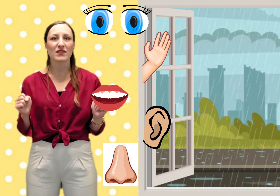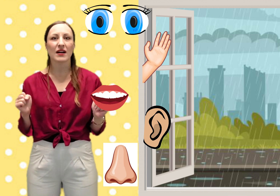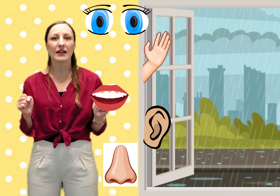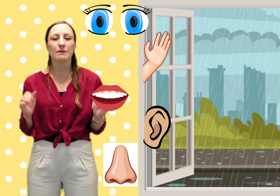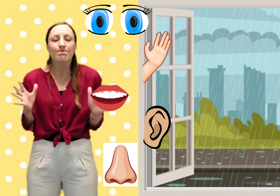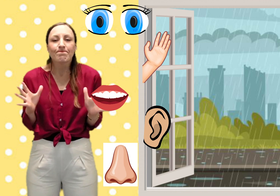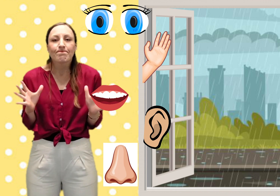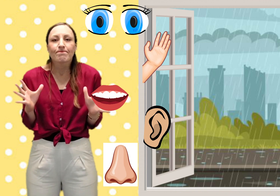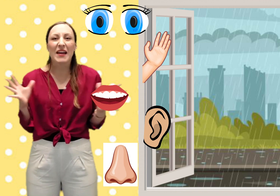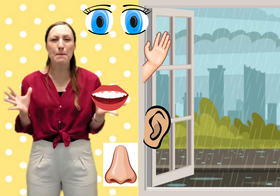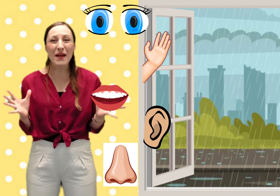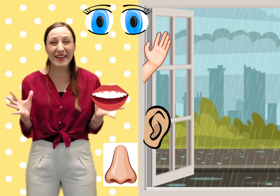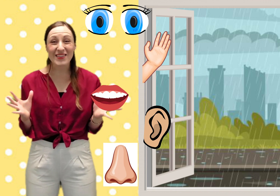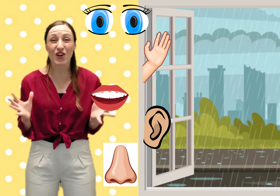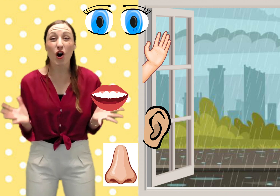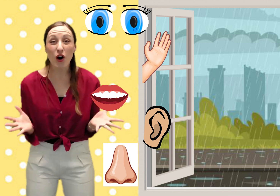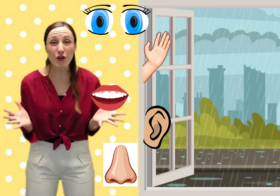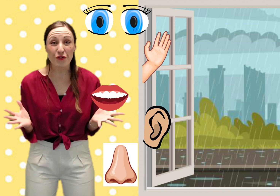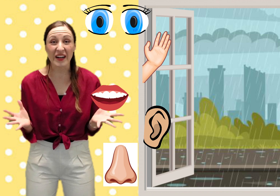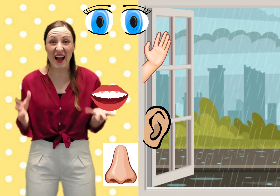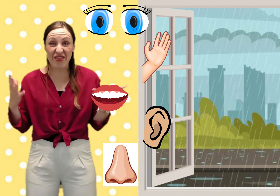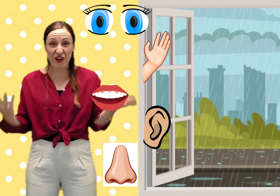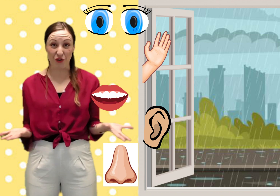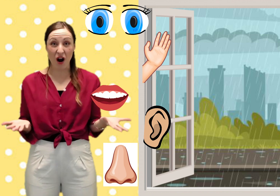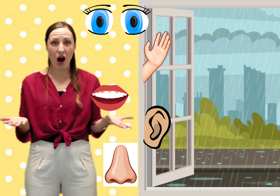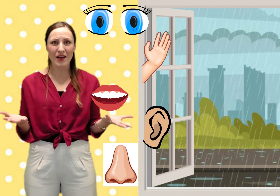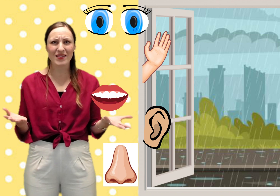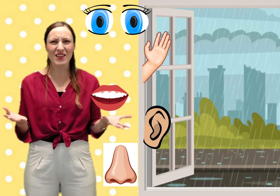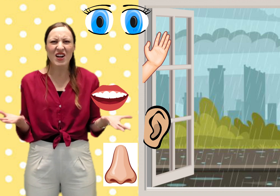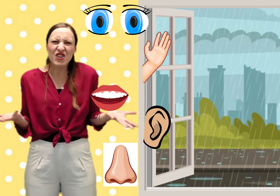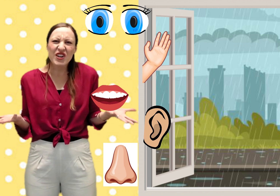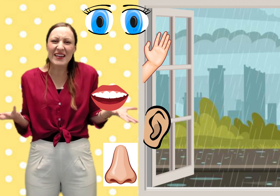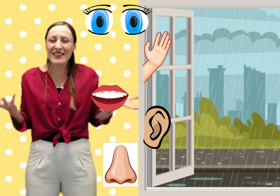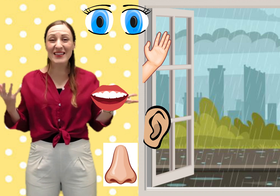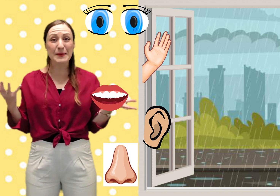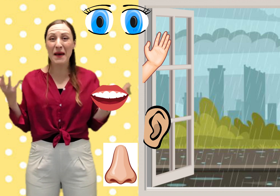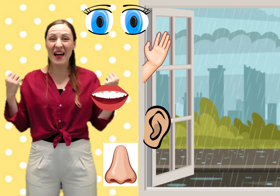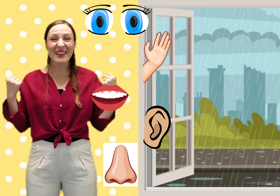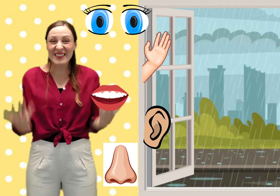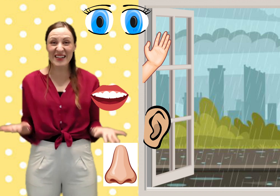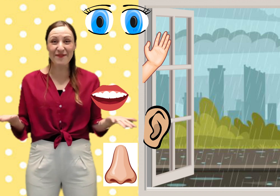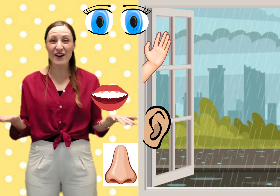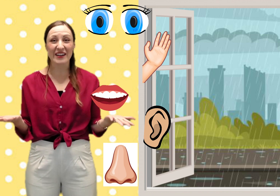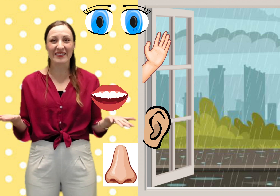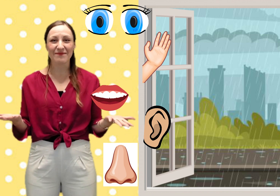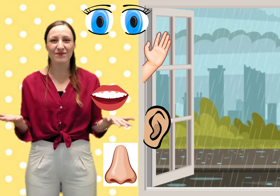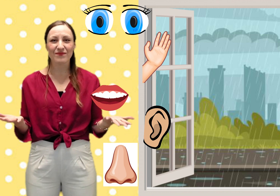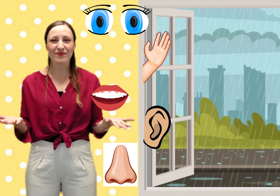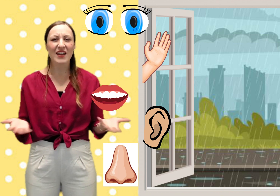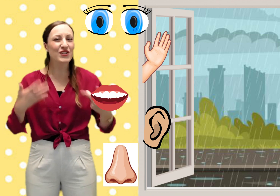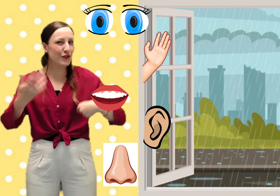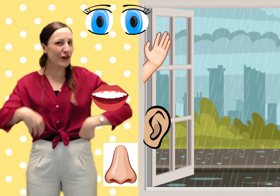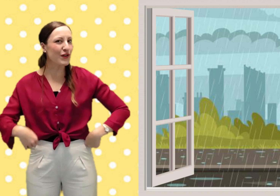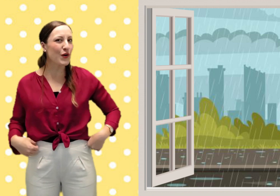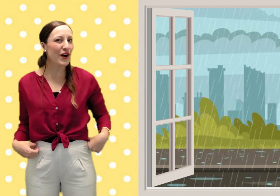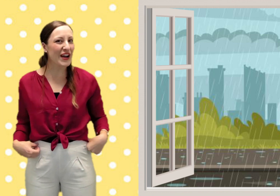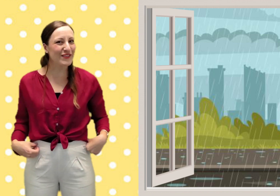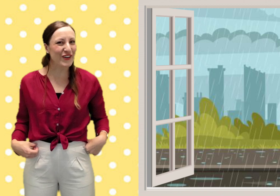outside it makes the concrete and the grass just smell different do you know what i'm